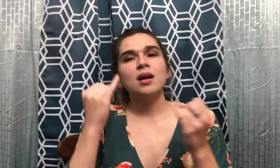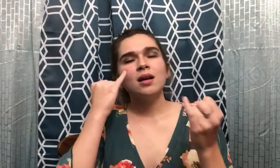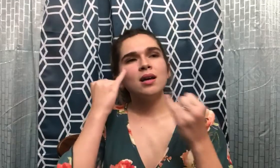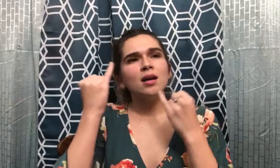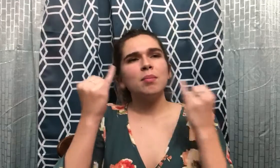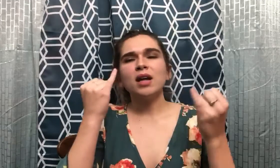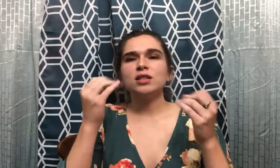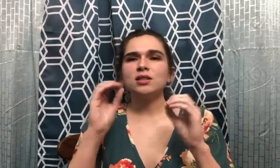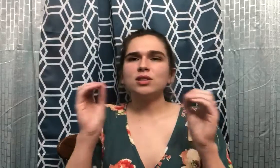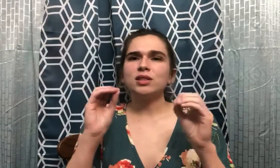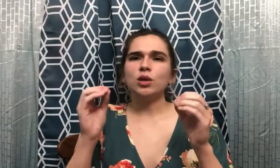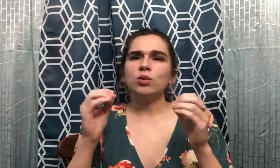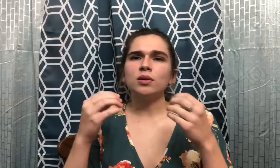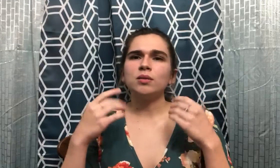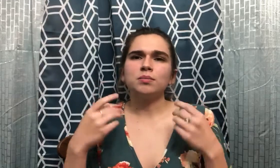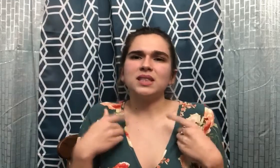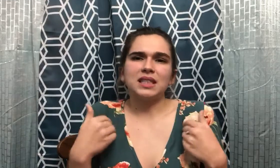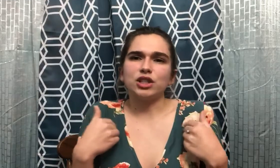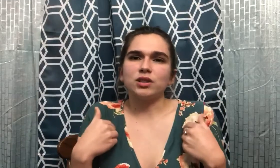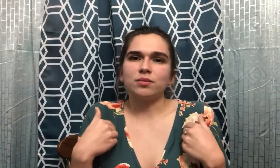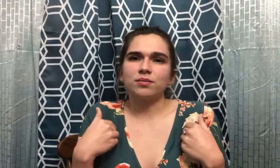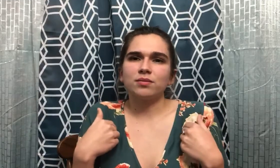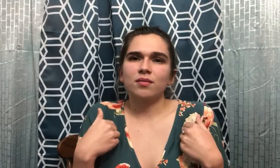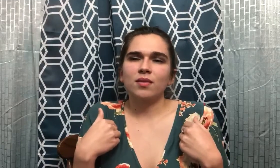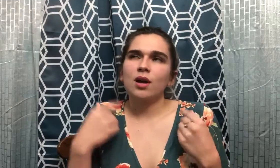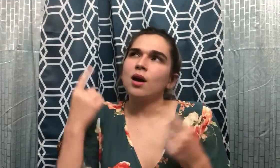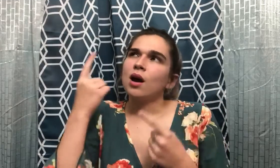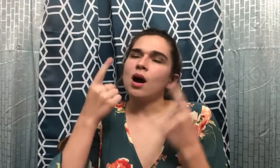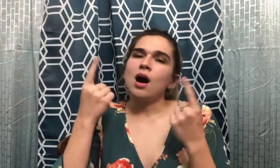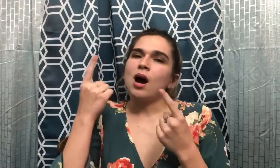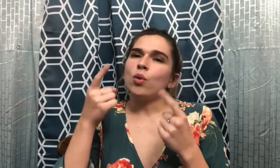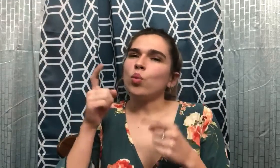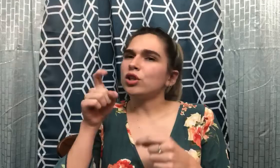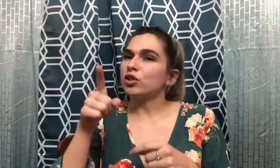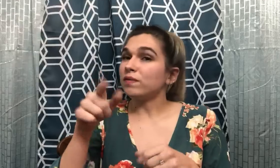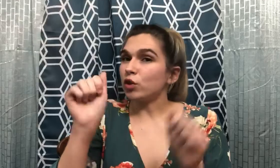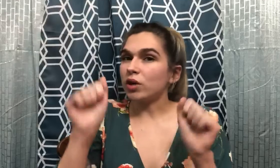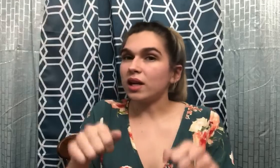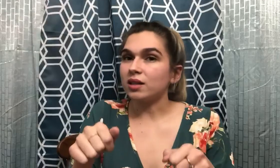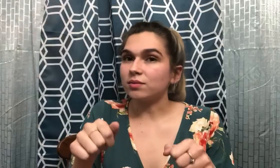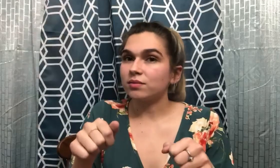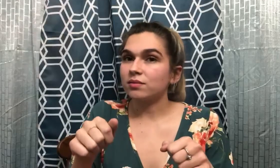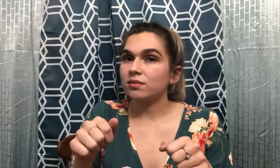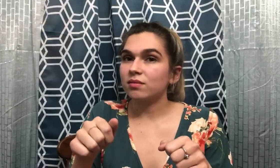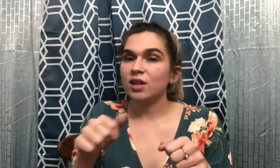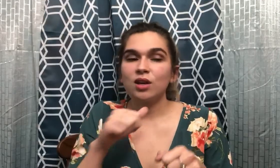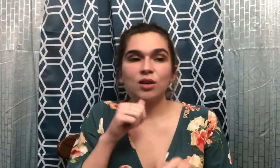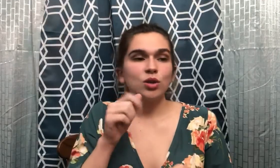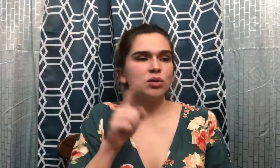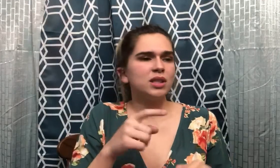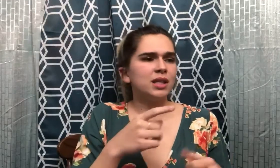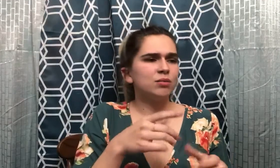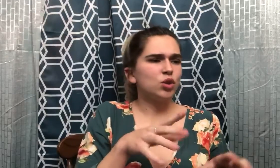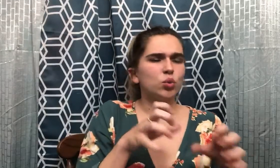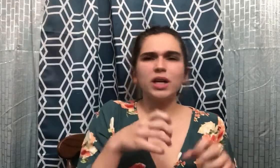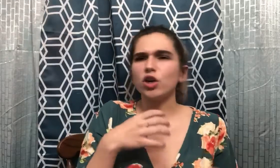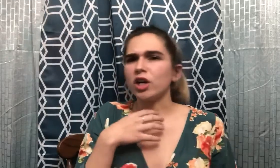Imagine there's no position. I wonder if you can. Don't need greed or